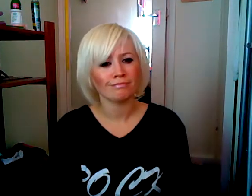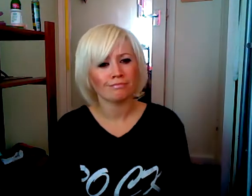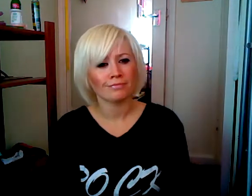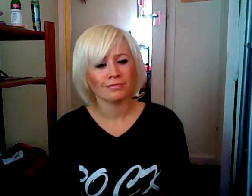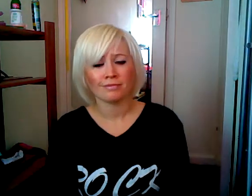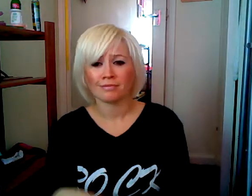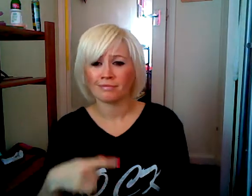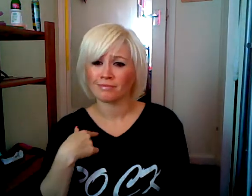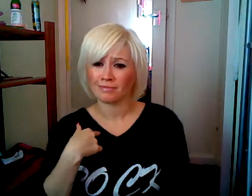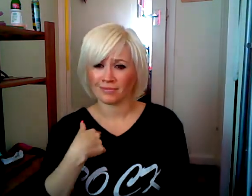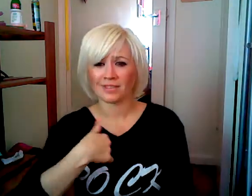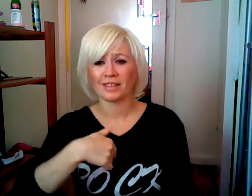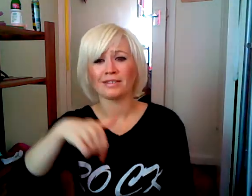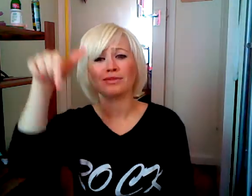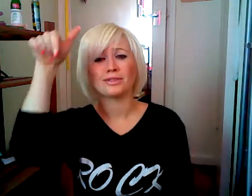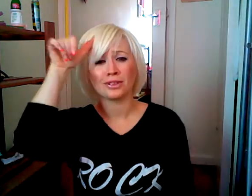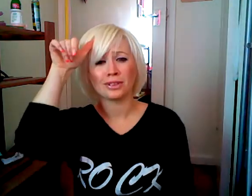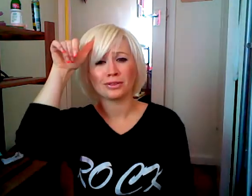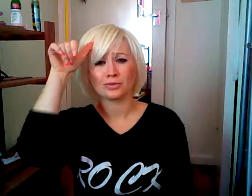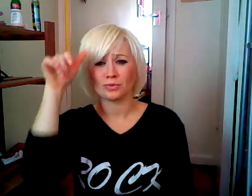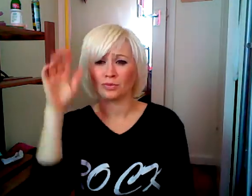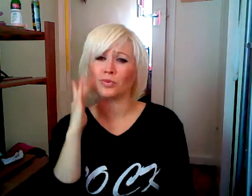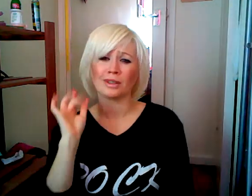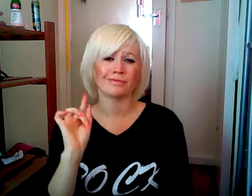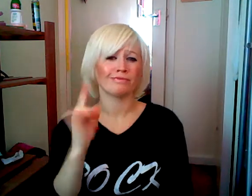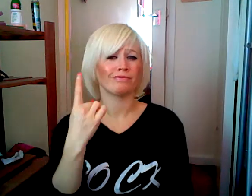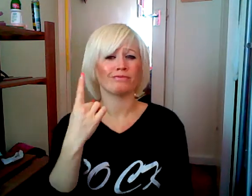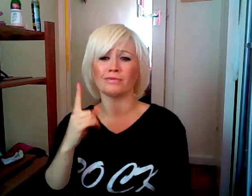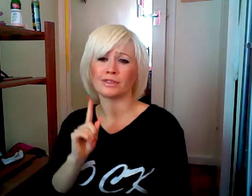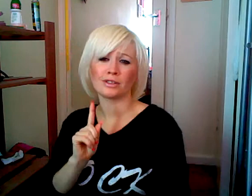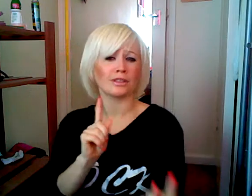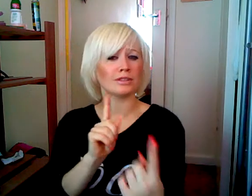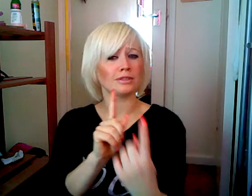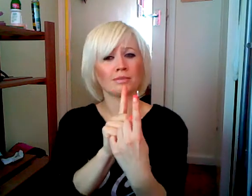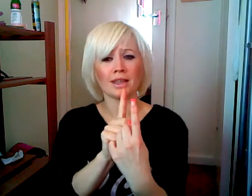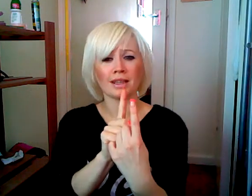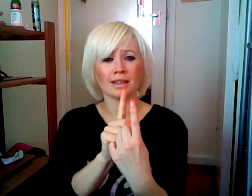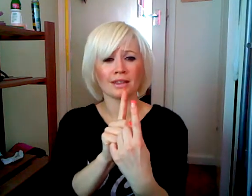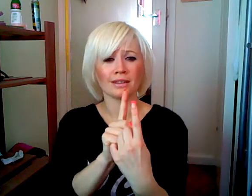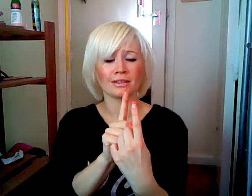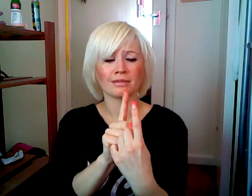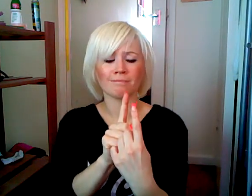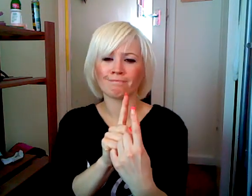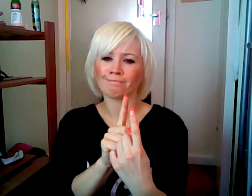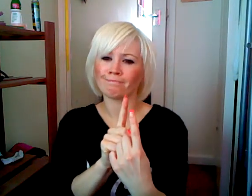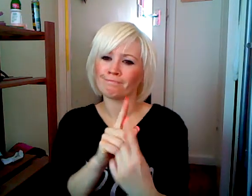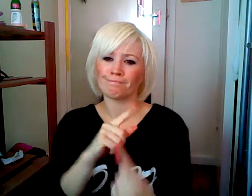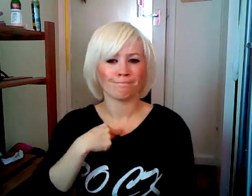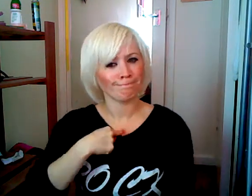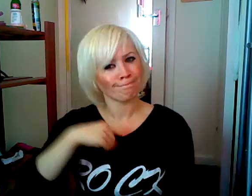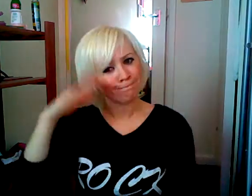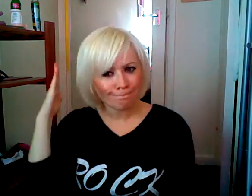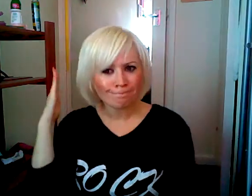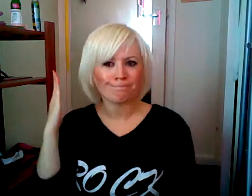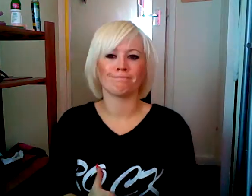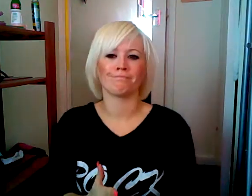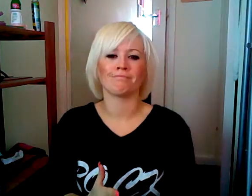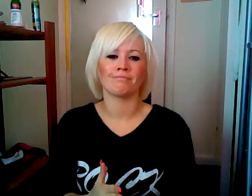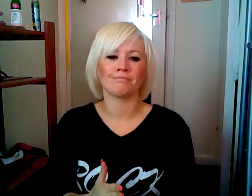I'm lonely from the moment that we met, no doubt in my